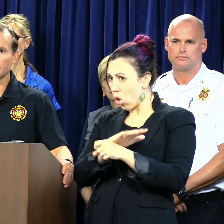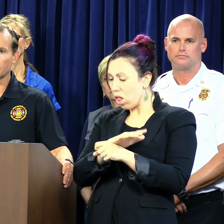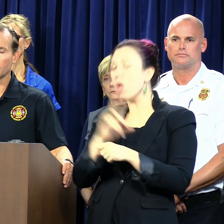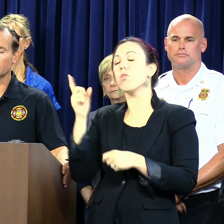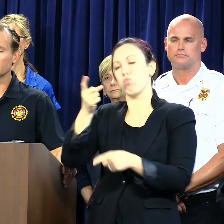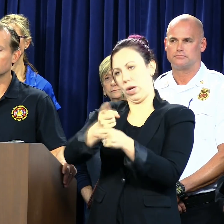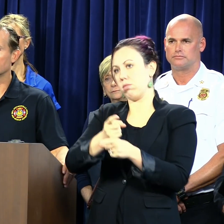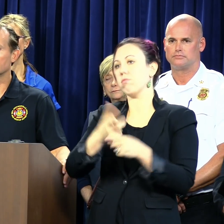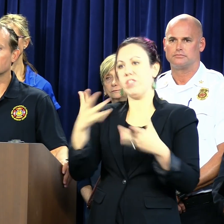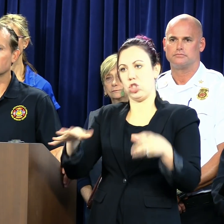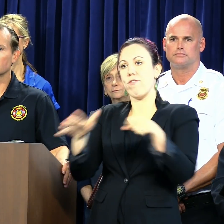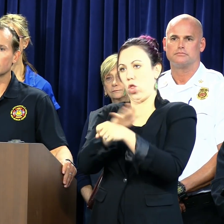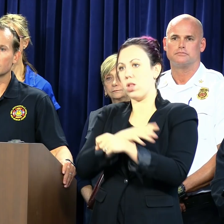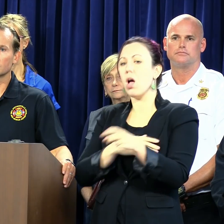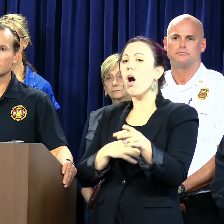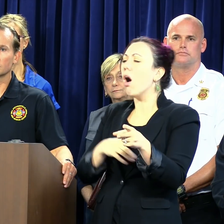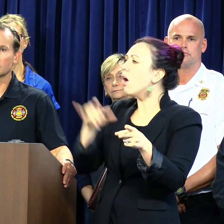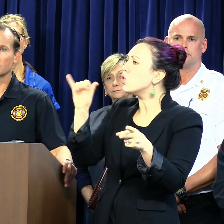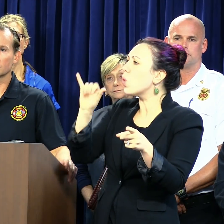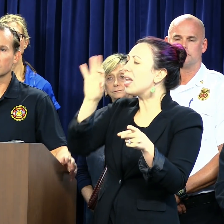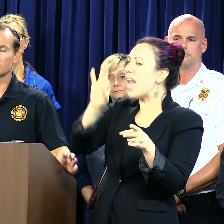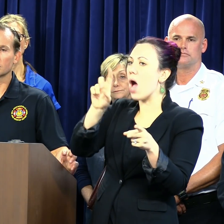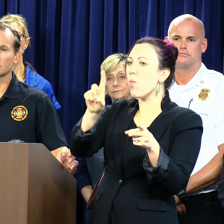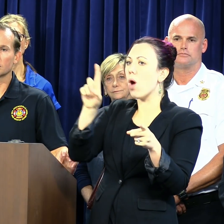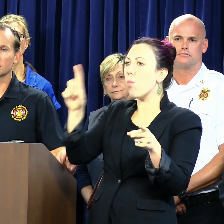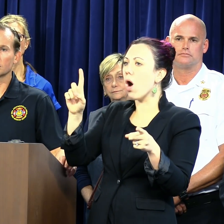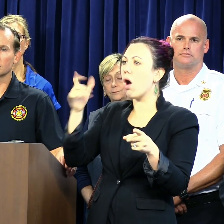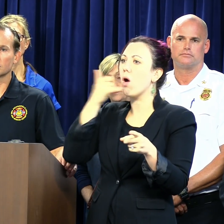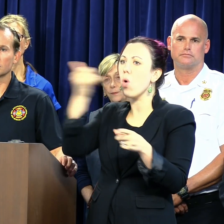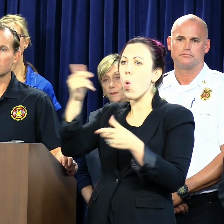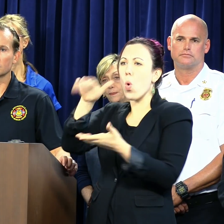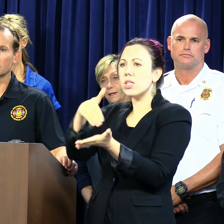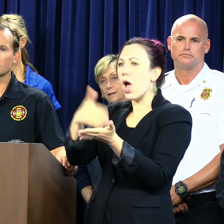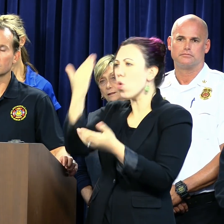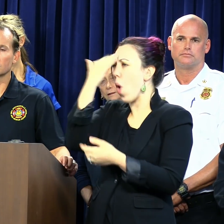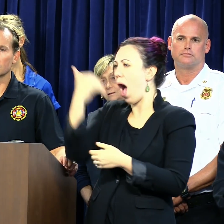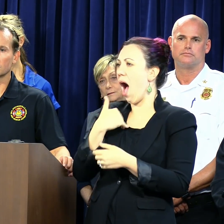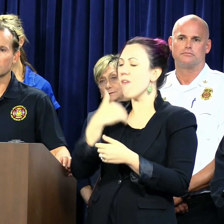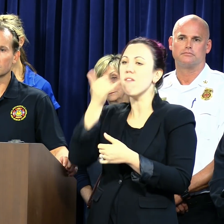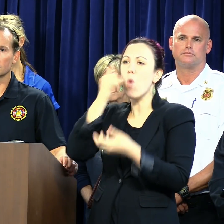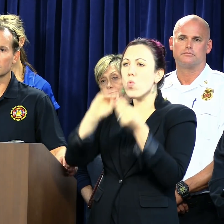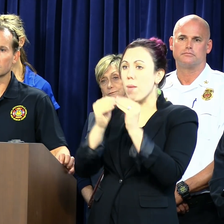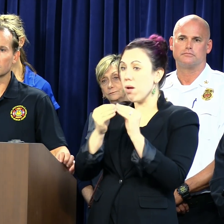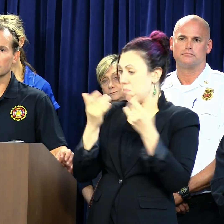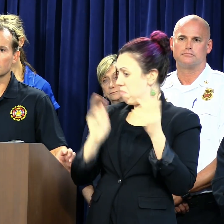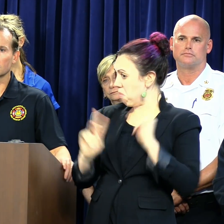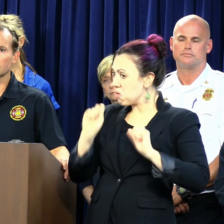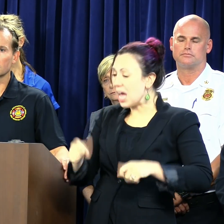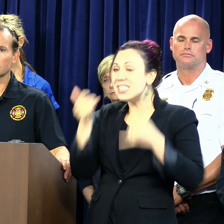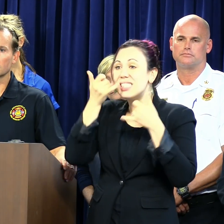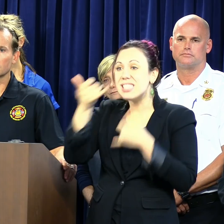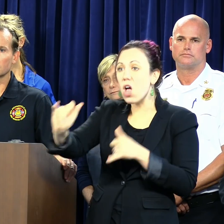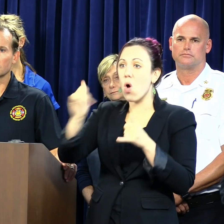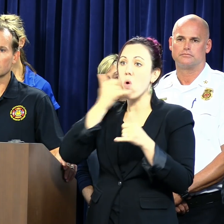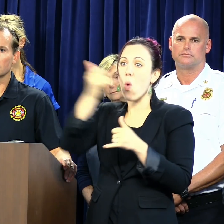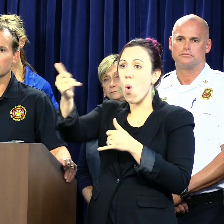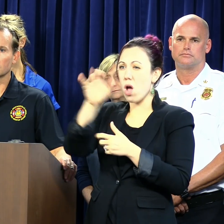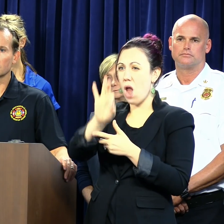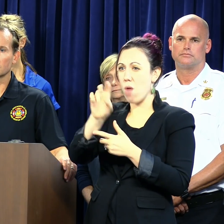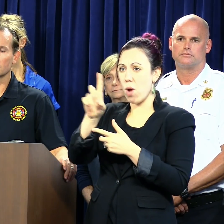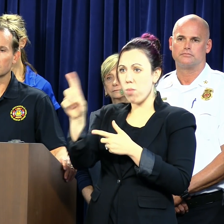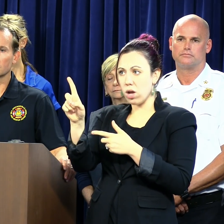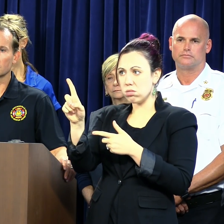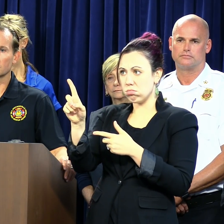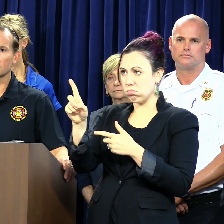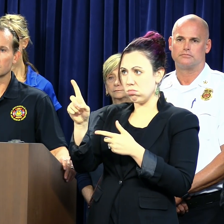That is accurate. That's accurate. Also, 911 call centers. We know the city has a number for information. Can people still call 911? Will there be